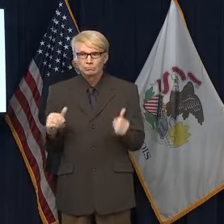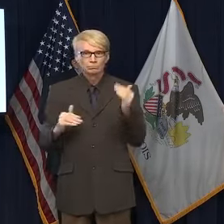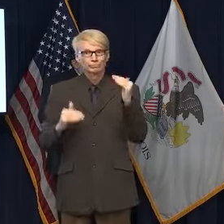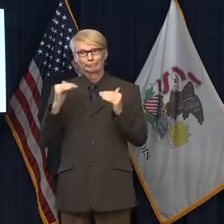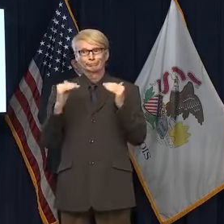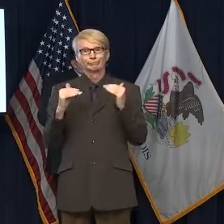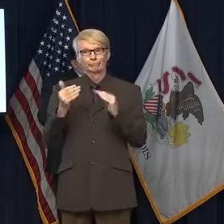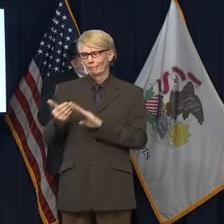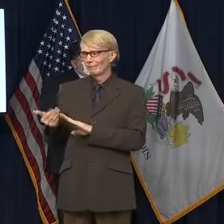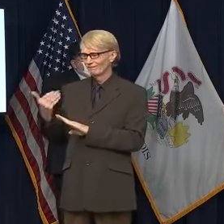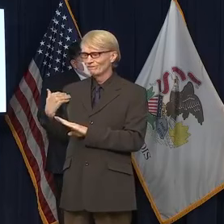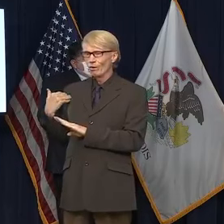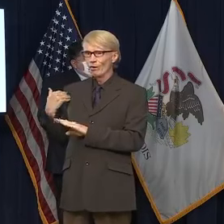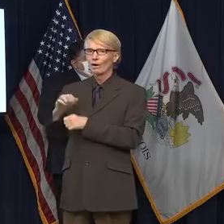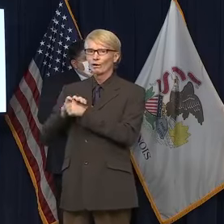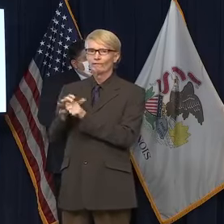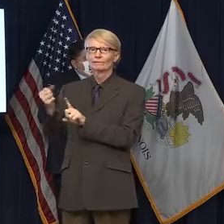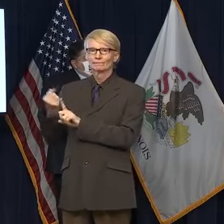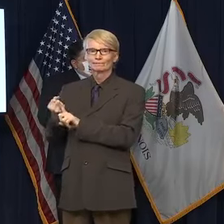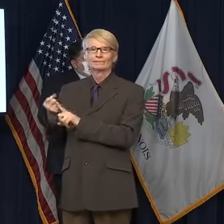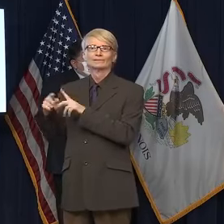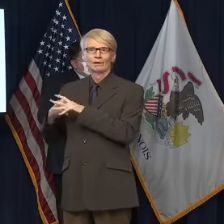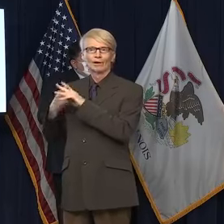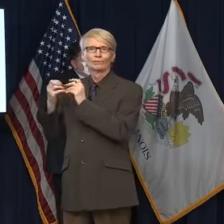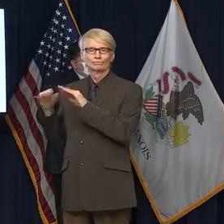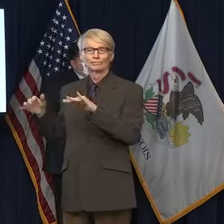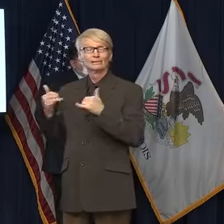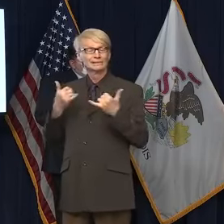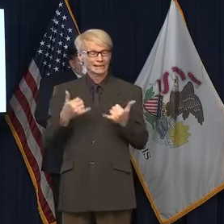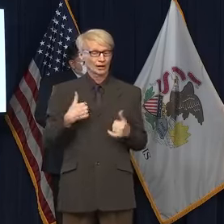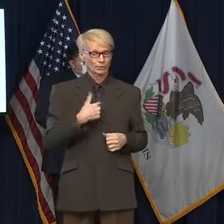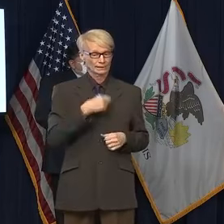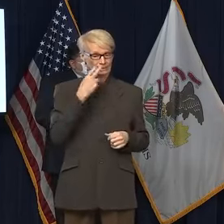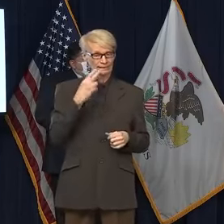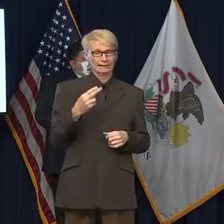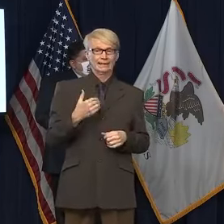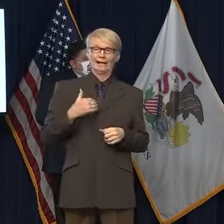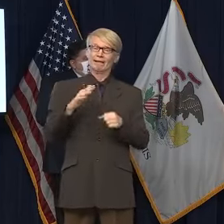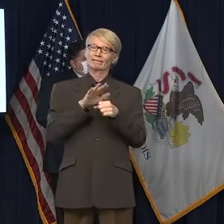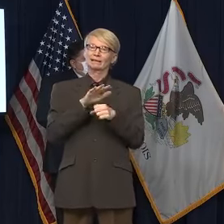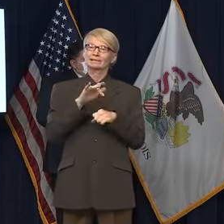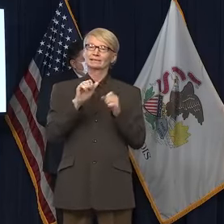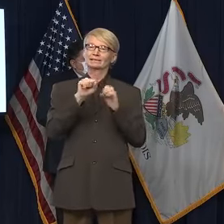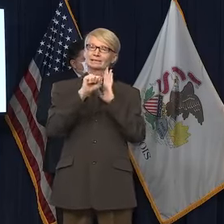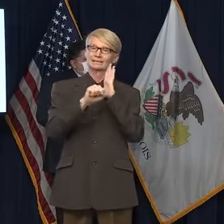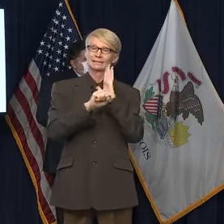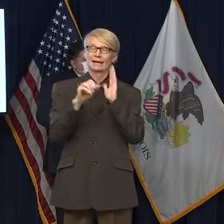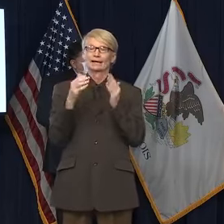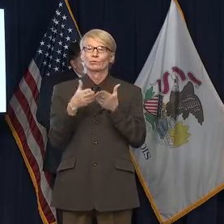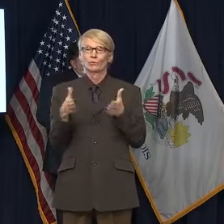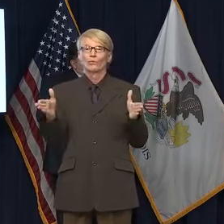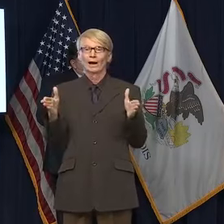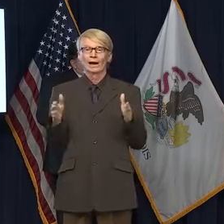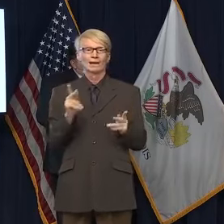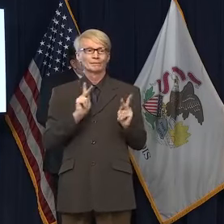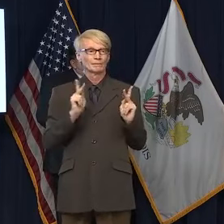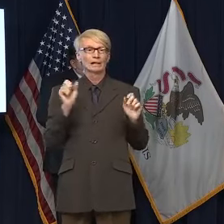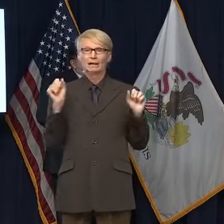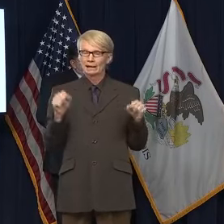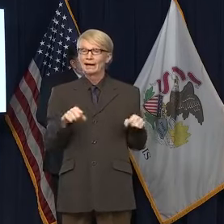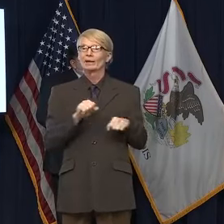the pandemic hit. And now they're joining us in standing up the hub of a statewide network to support more residents in Cook and across the state.